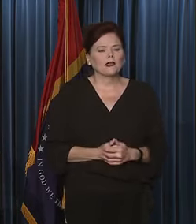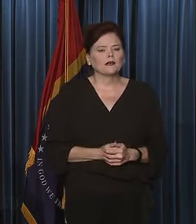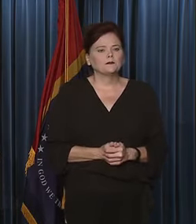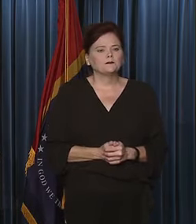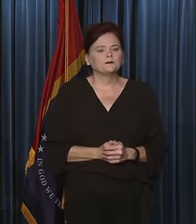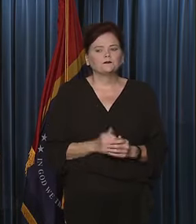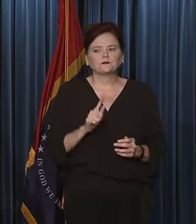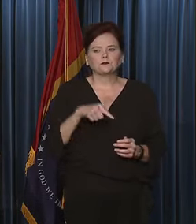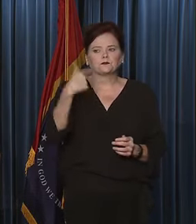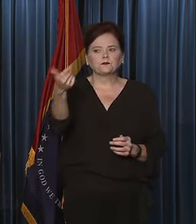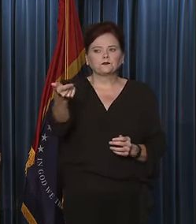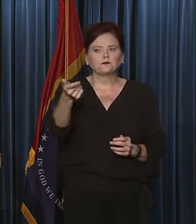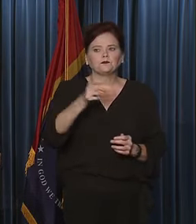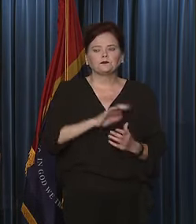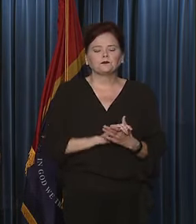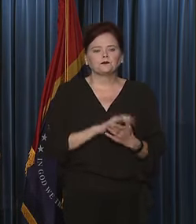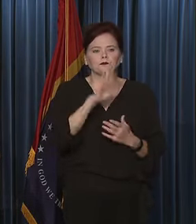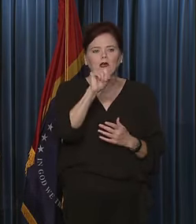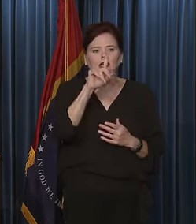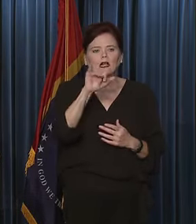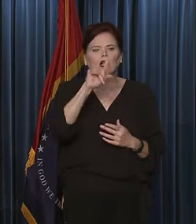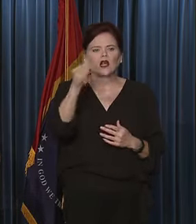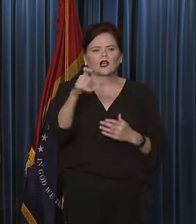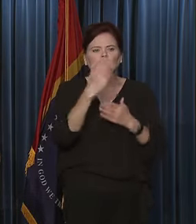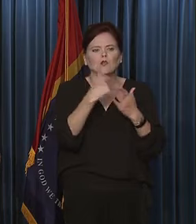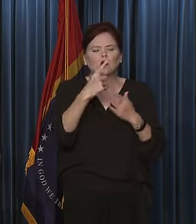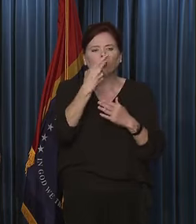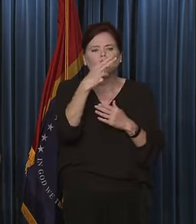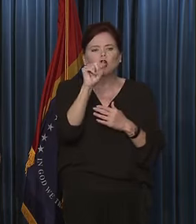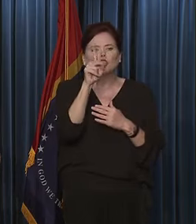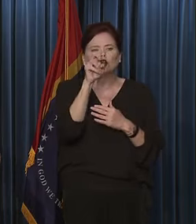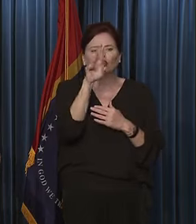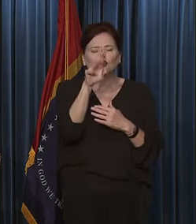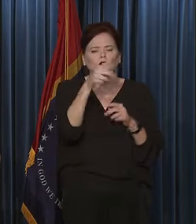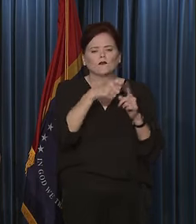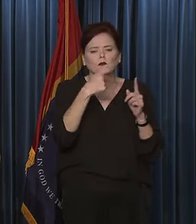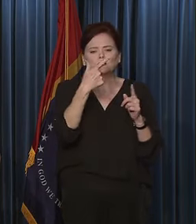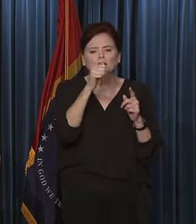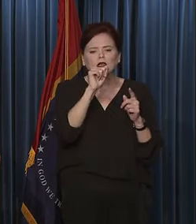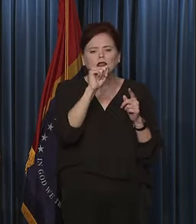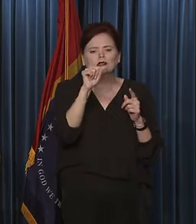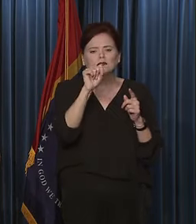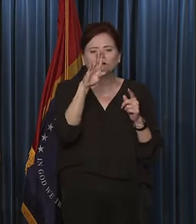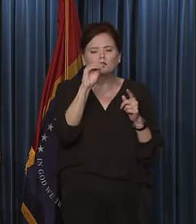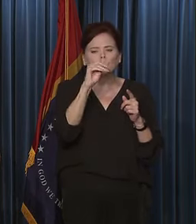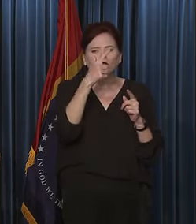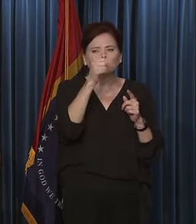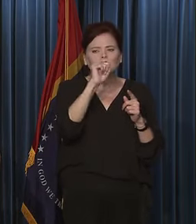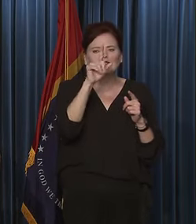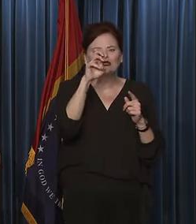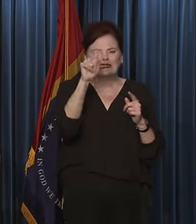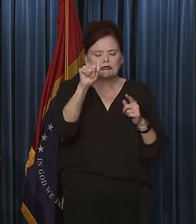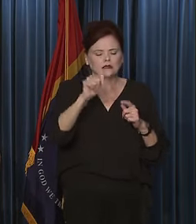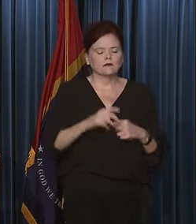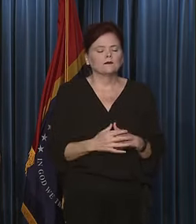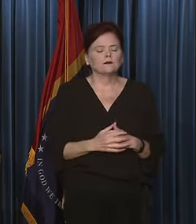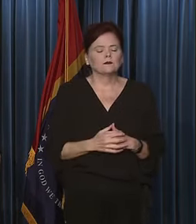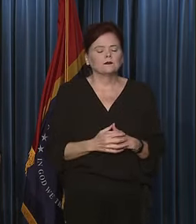Let's go. Bailey, you want to ask someone? Hunter Dawkins from the Gazebo Gazette has a question. Great.